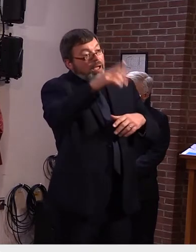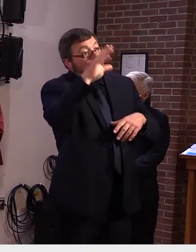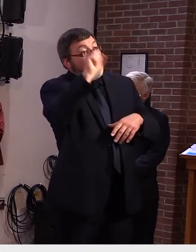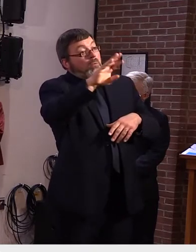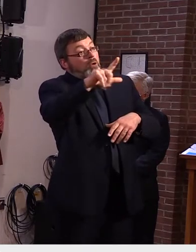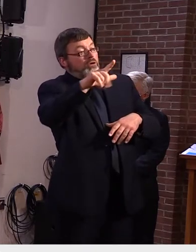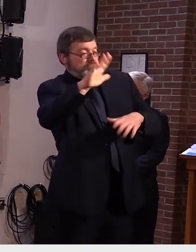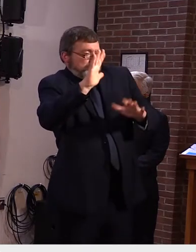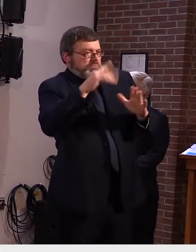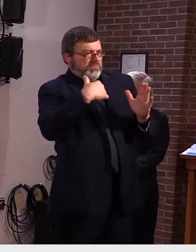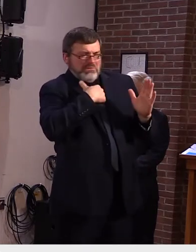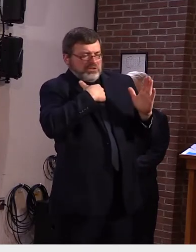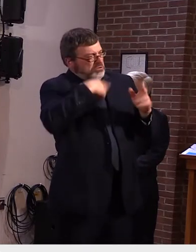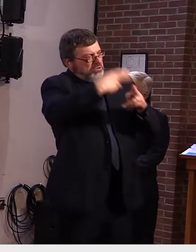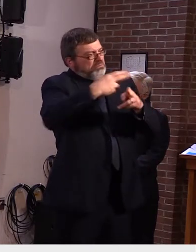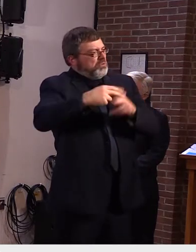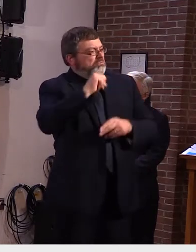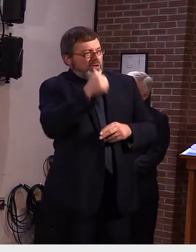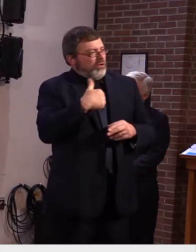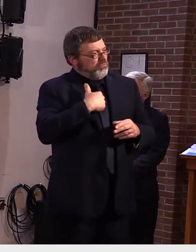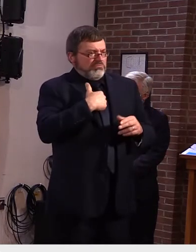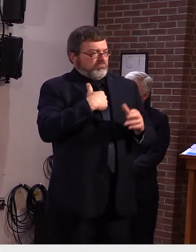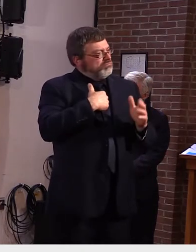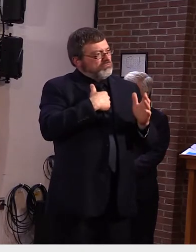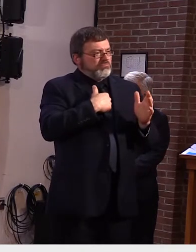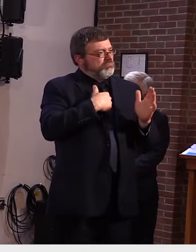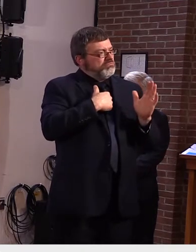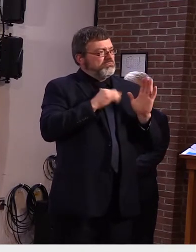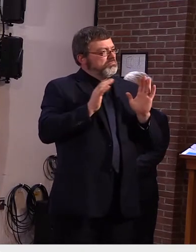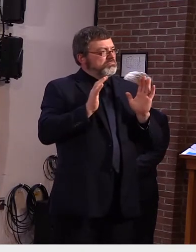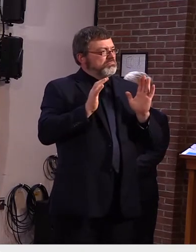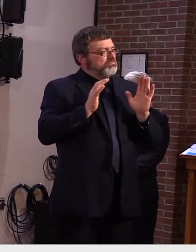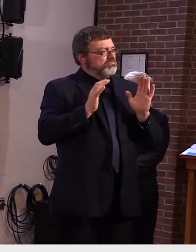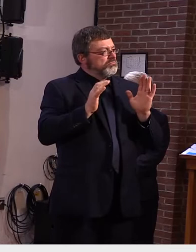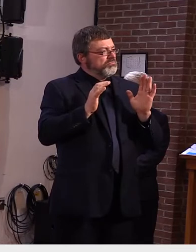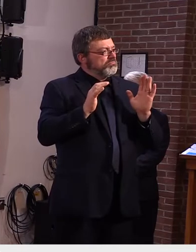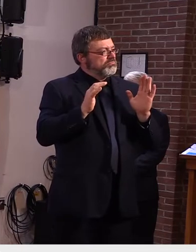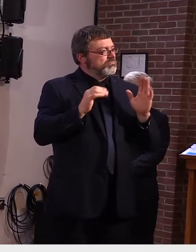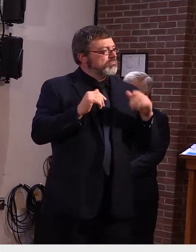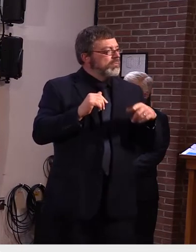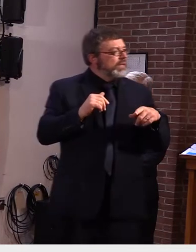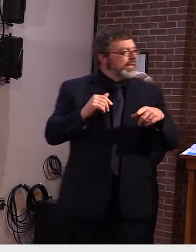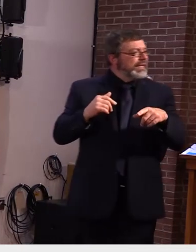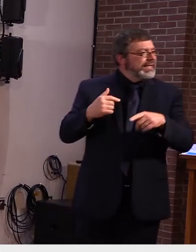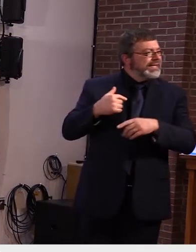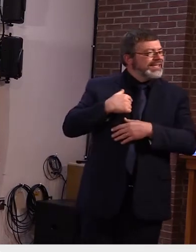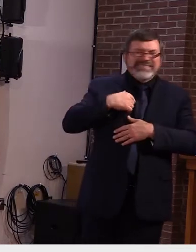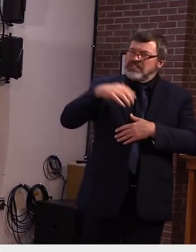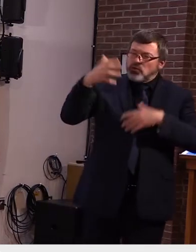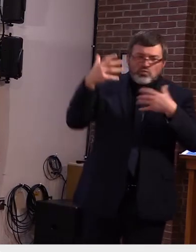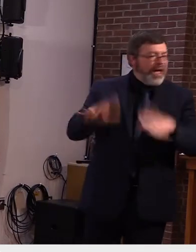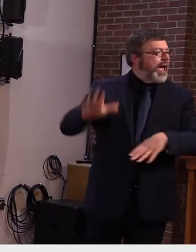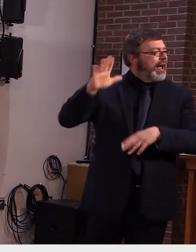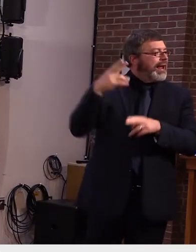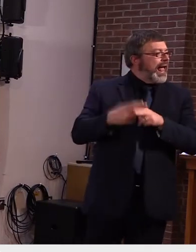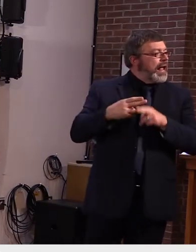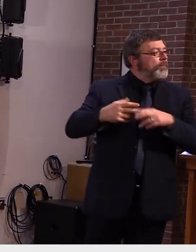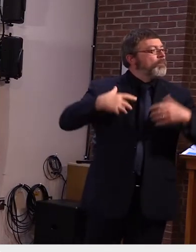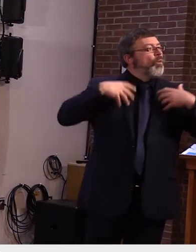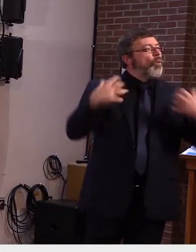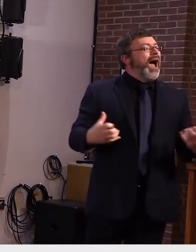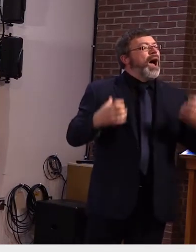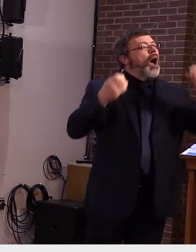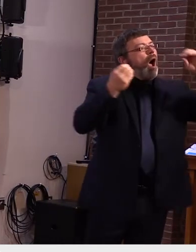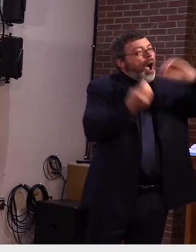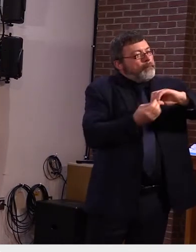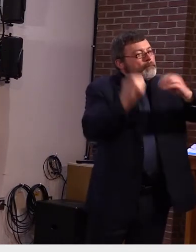follow up with our no one no one has ever asked for names it's statistics and statistics are not